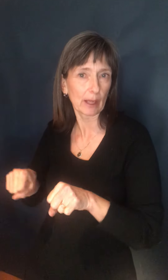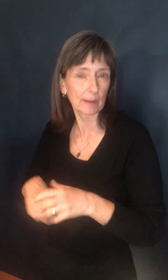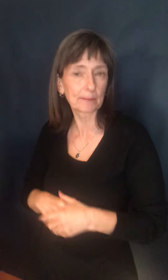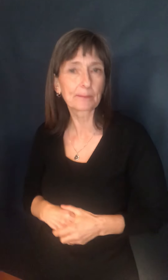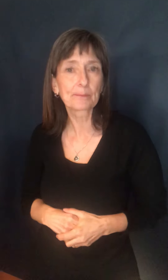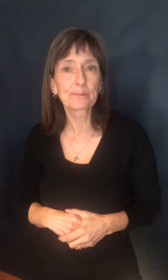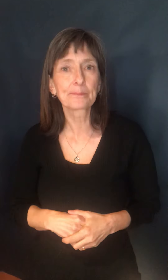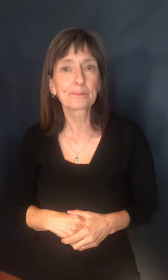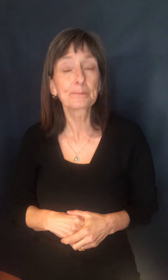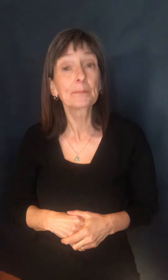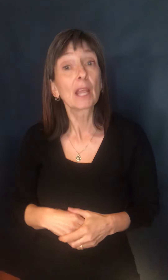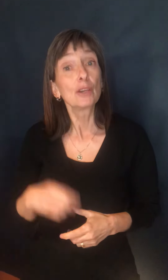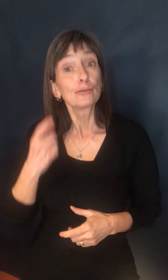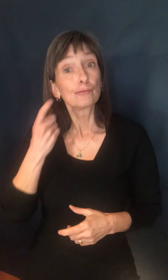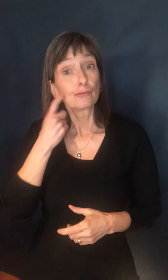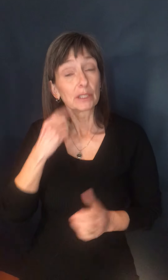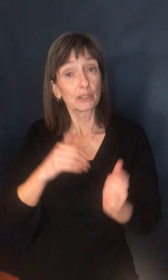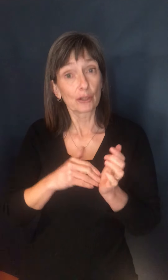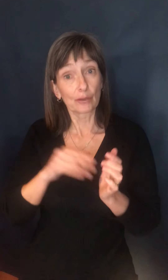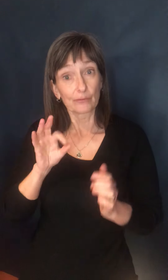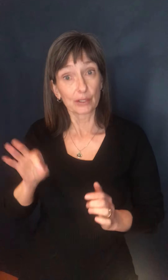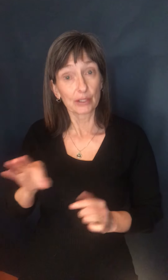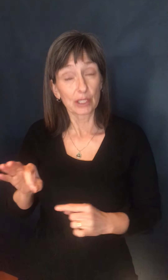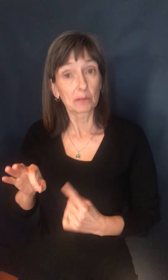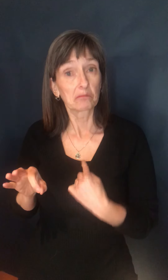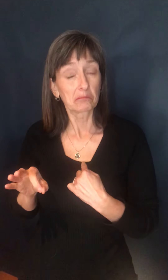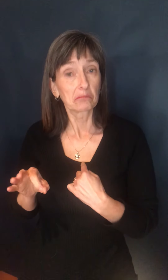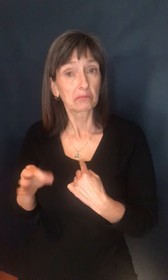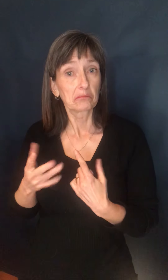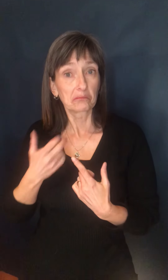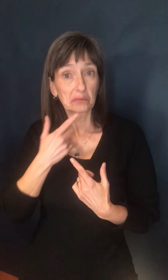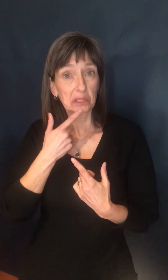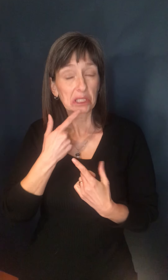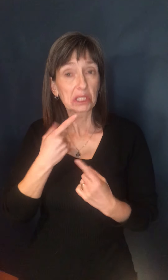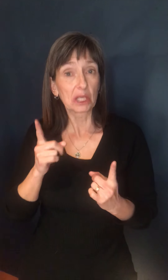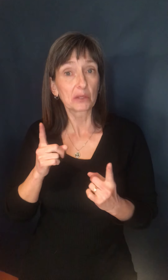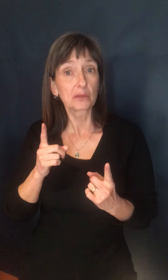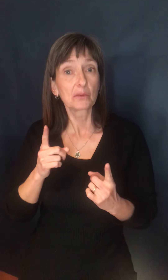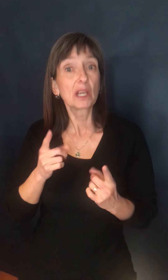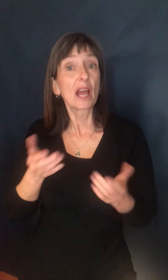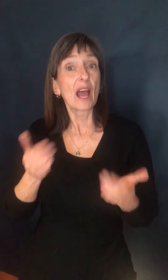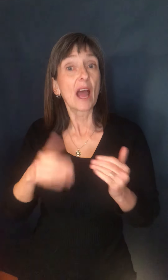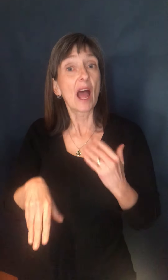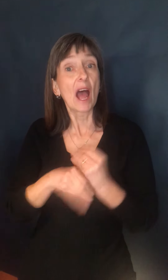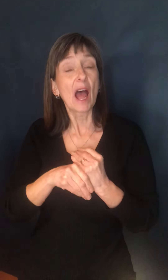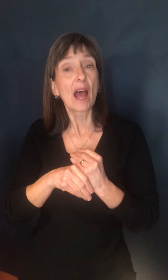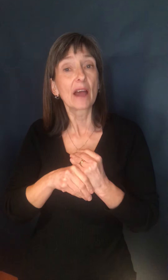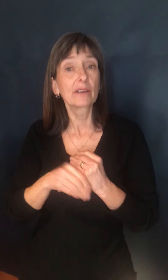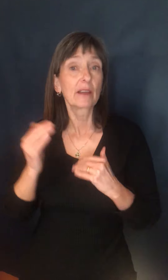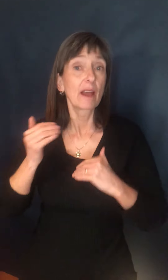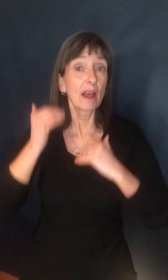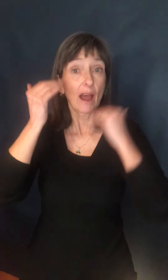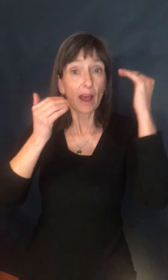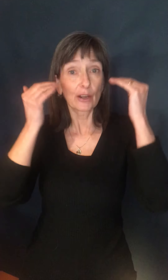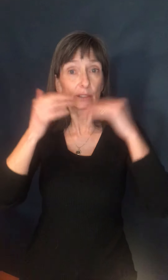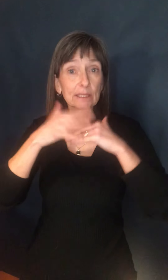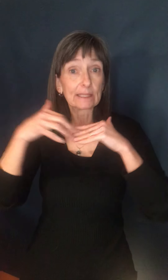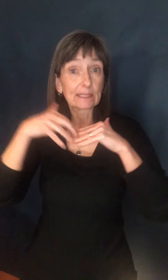announced, we're now expanding this with another three categories, adult, indigenous, off reserve, the healthcare